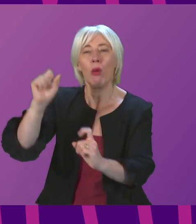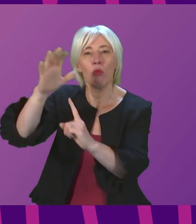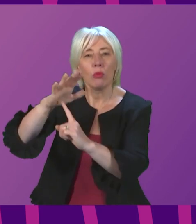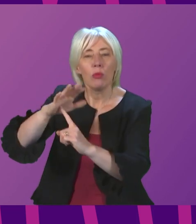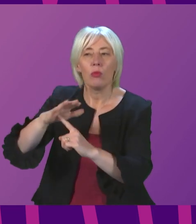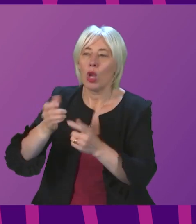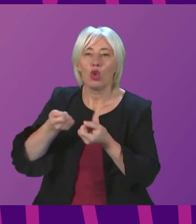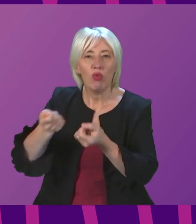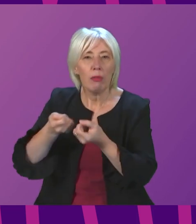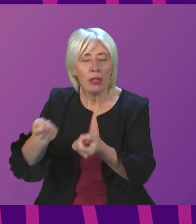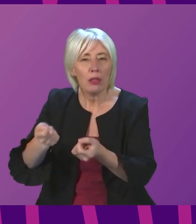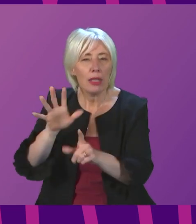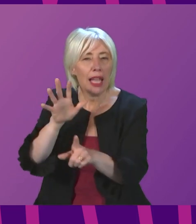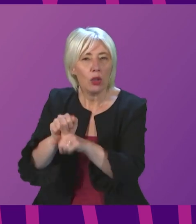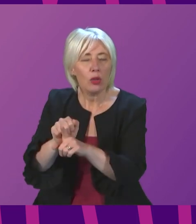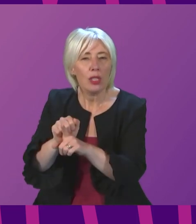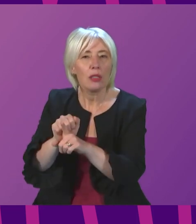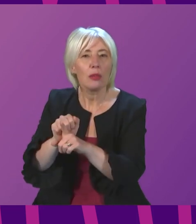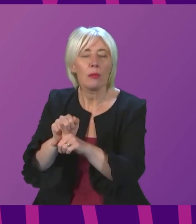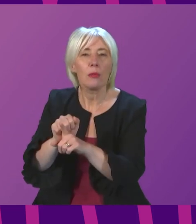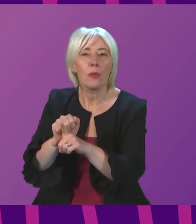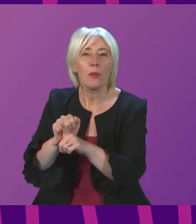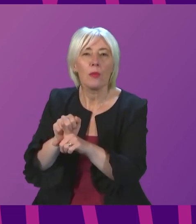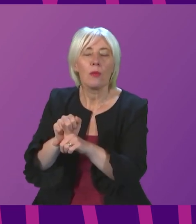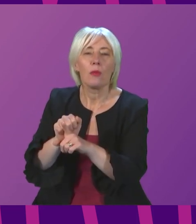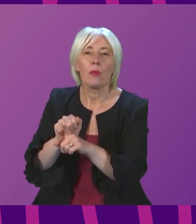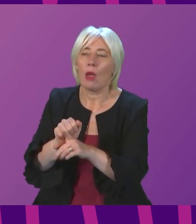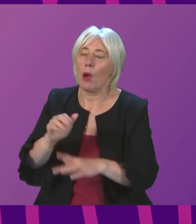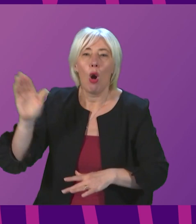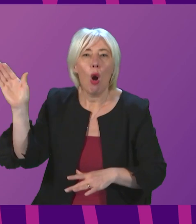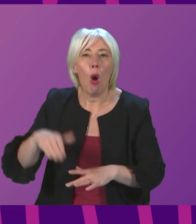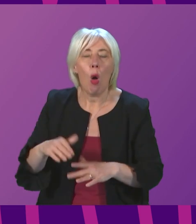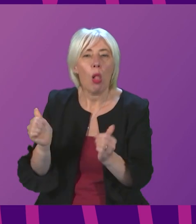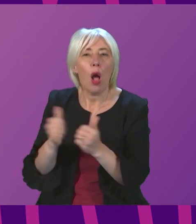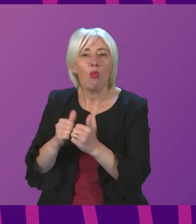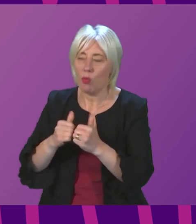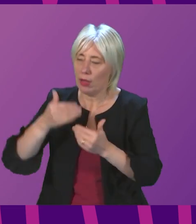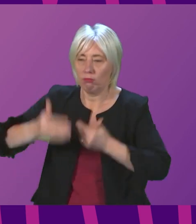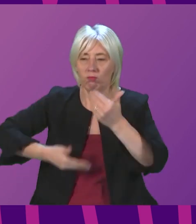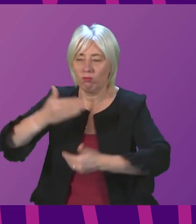and treatment and we will continue to take all appropriate steps to do so. I